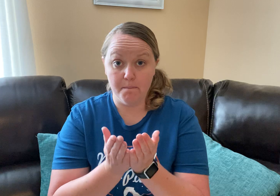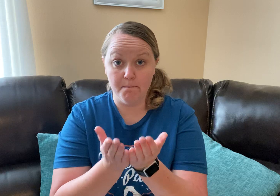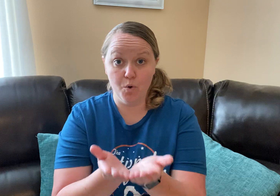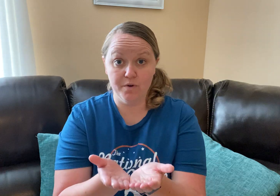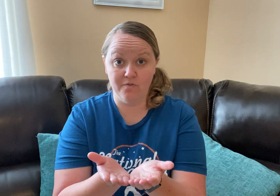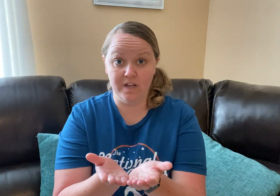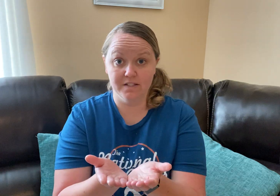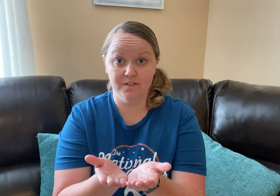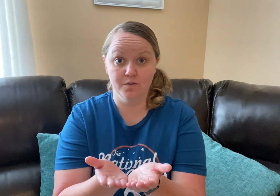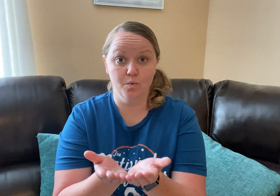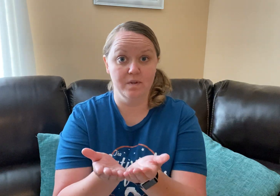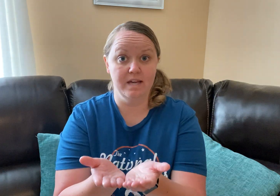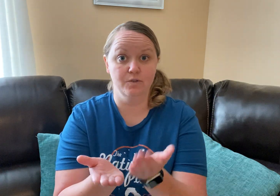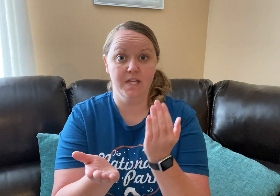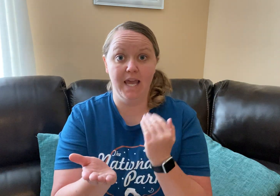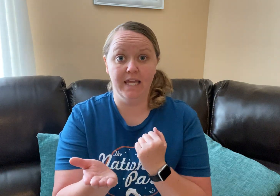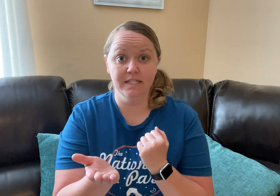Motivate, without ate.